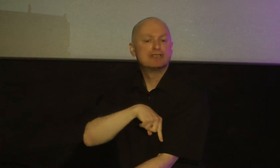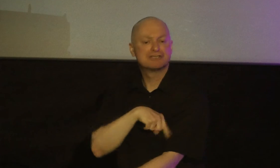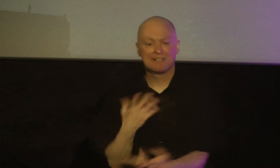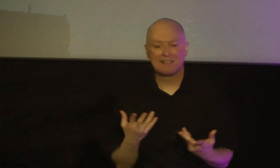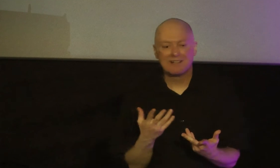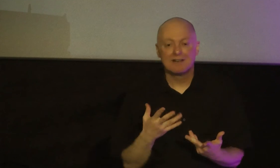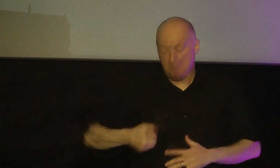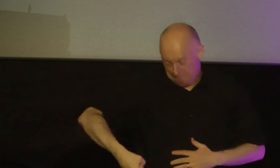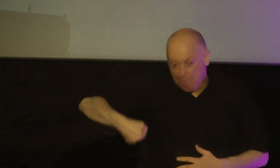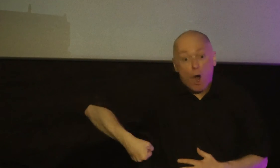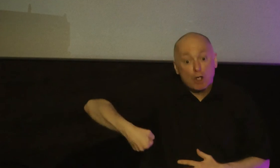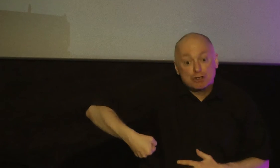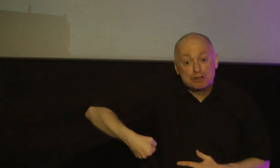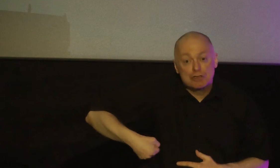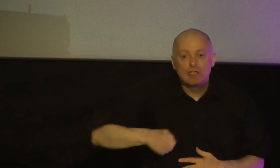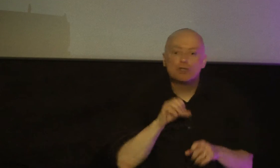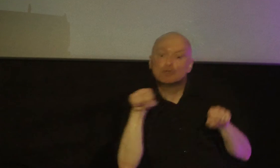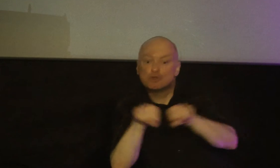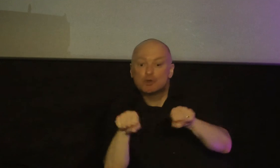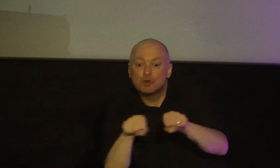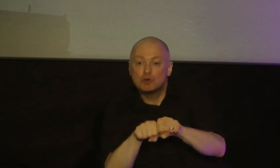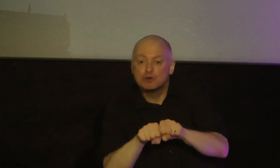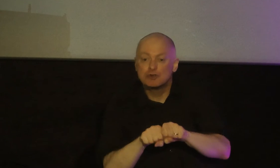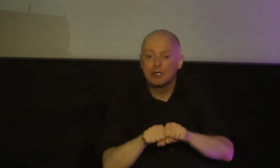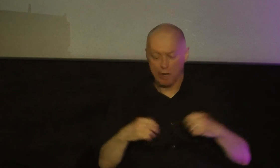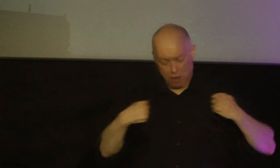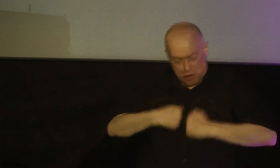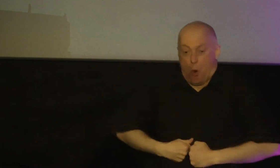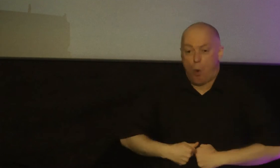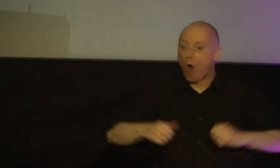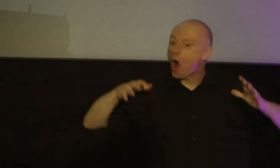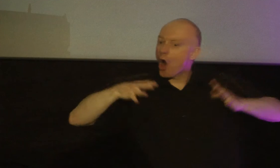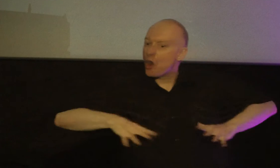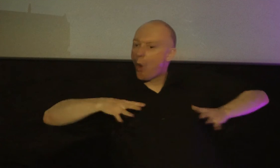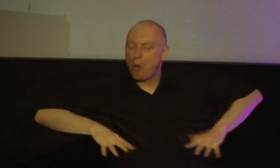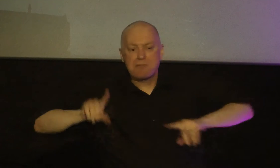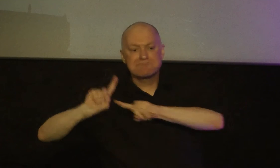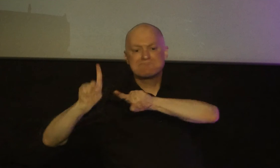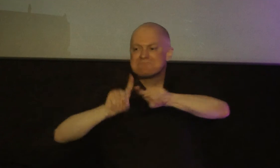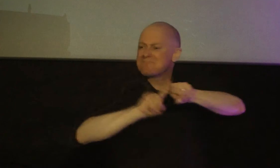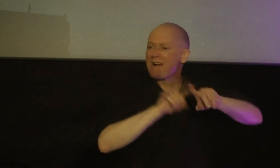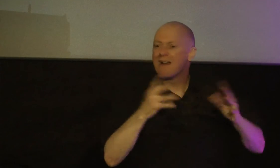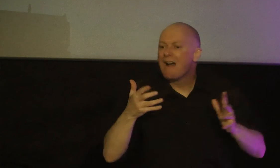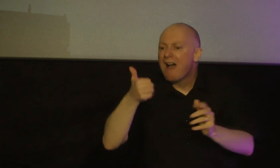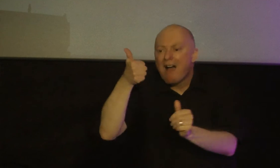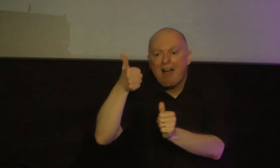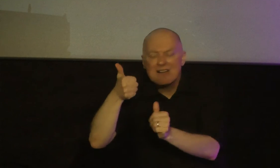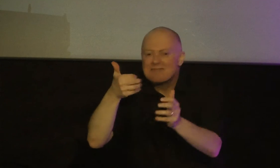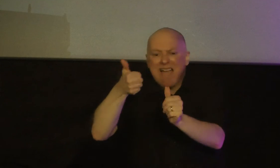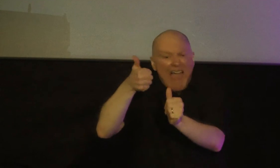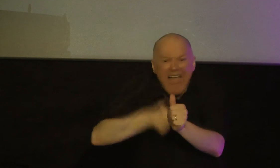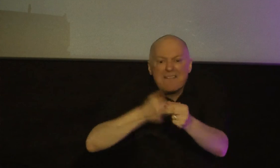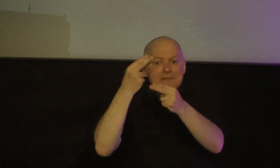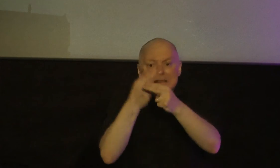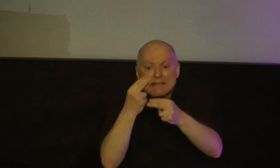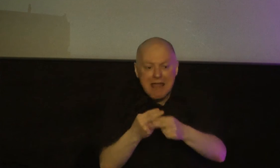shoes designer coats clothing of all kinds almost every authentic name brand has a